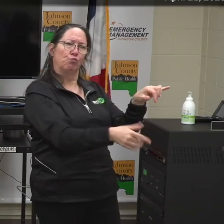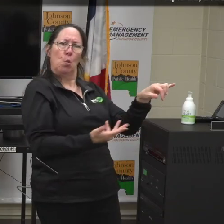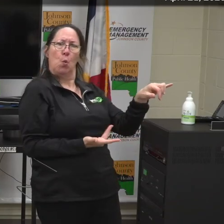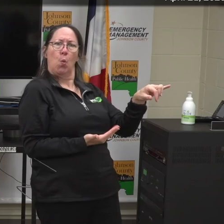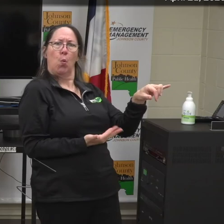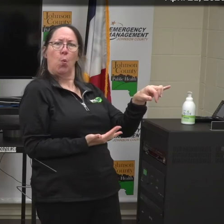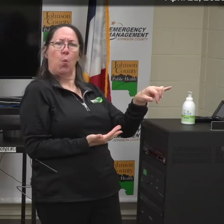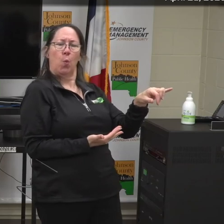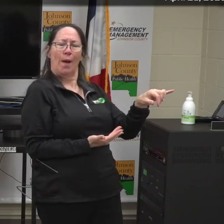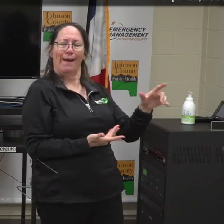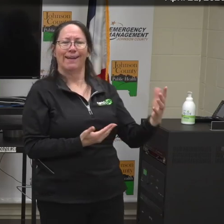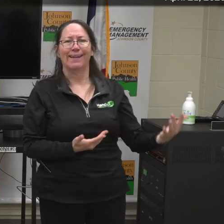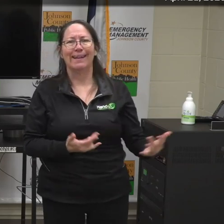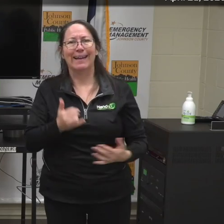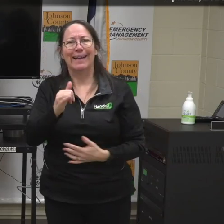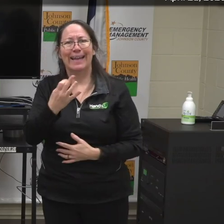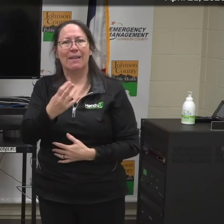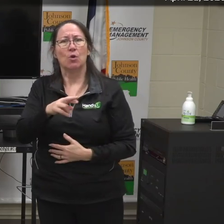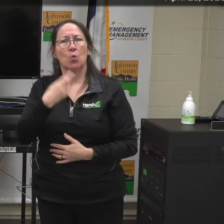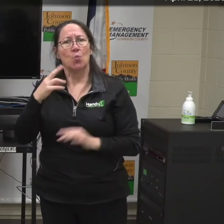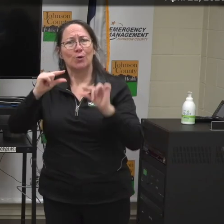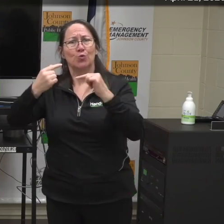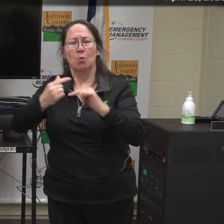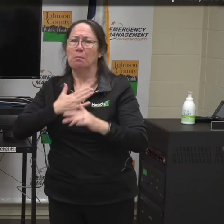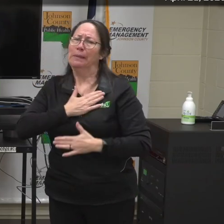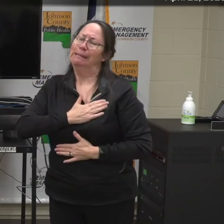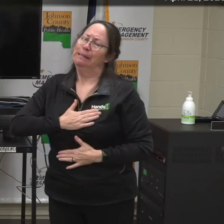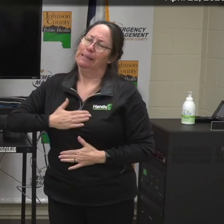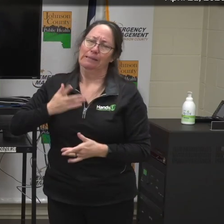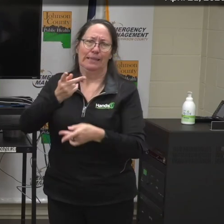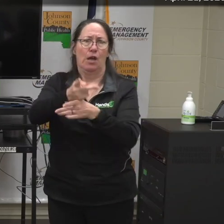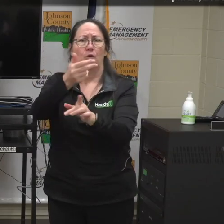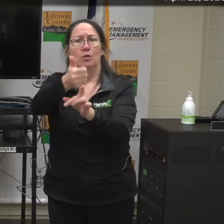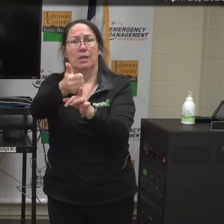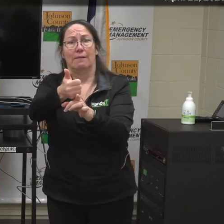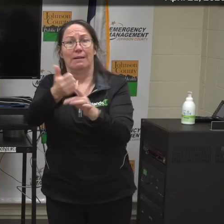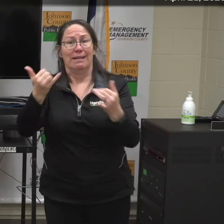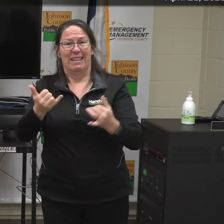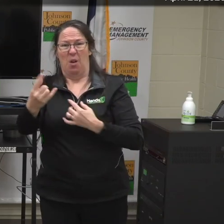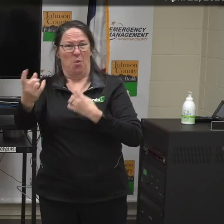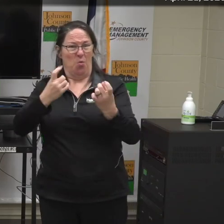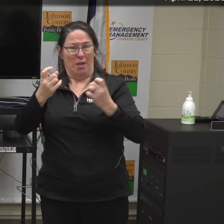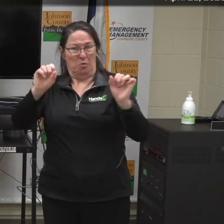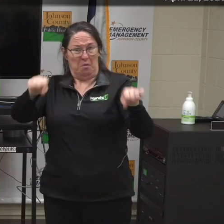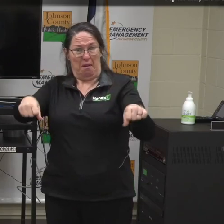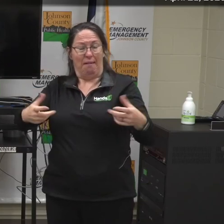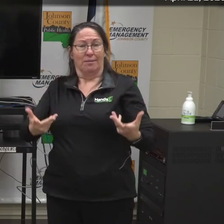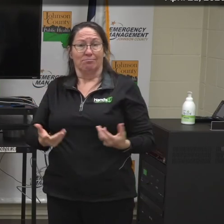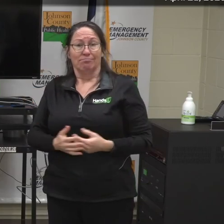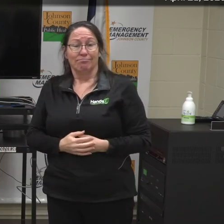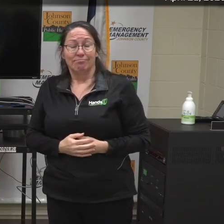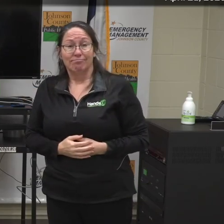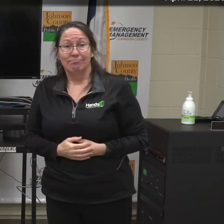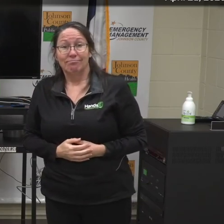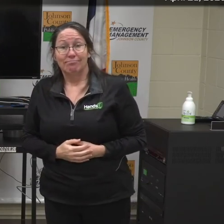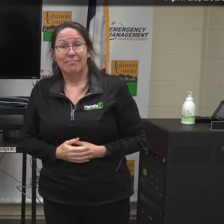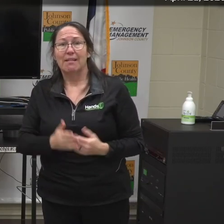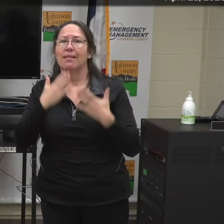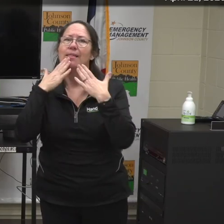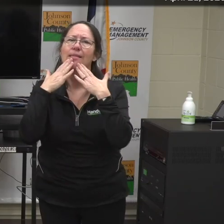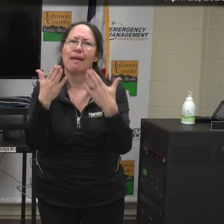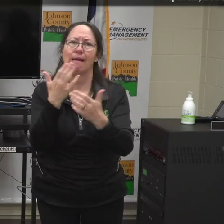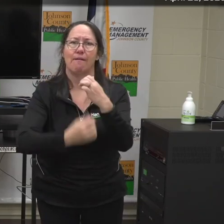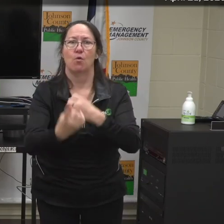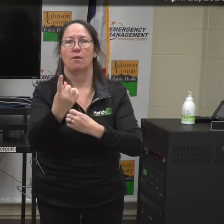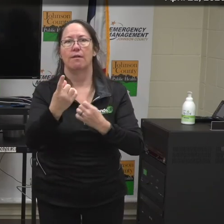passes, especially if you're in one of the risk categories. So I'll take any questions with that, and I just wanted to thank